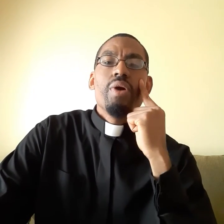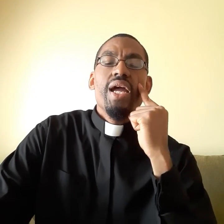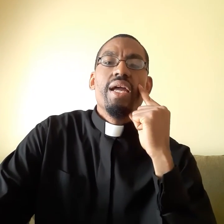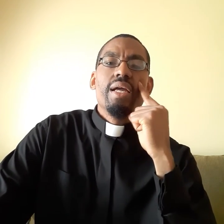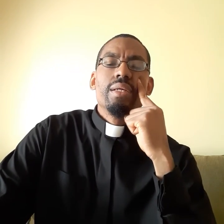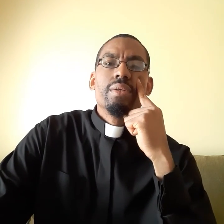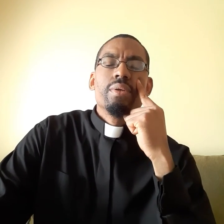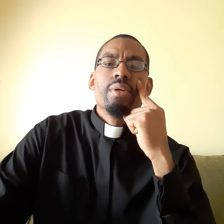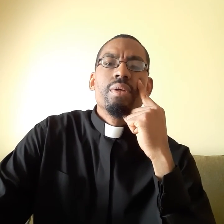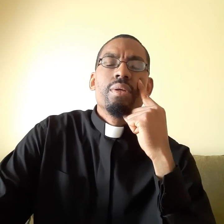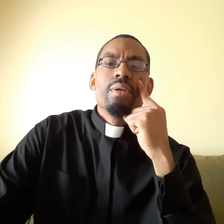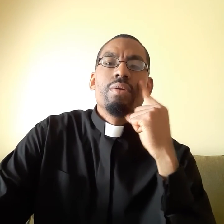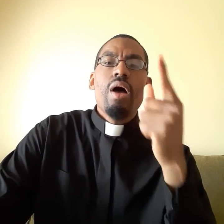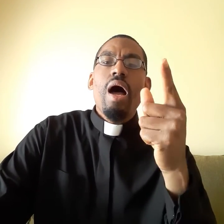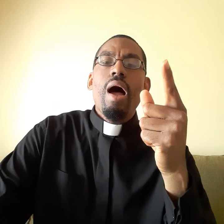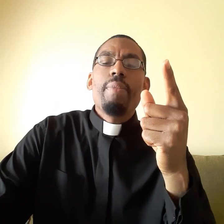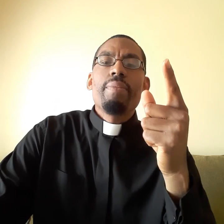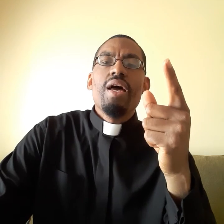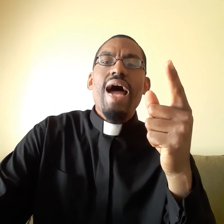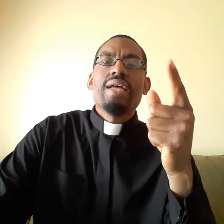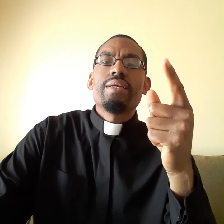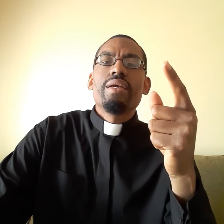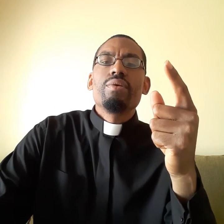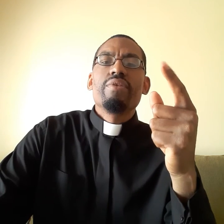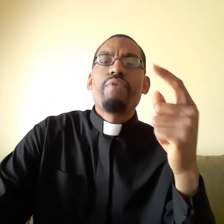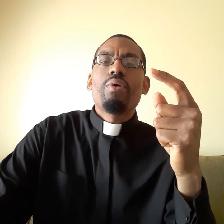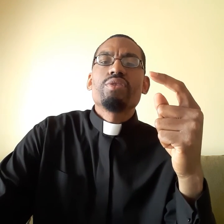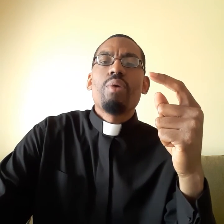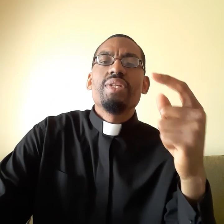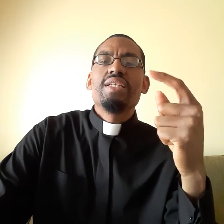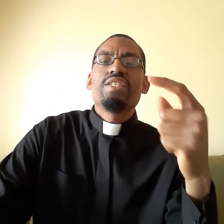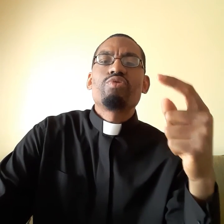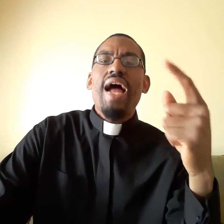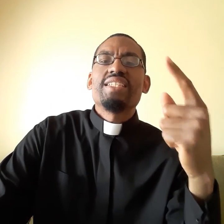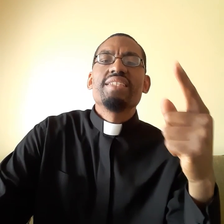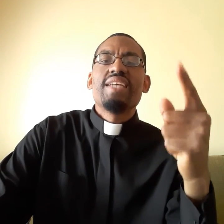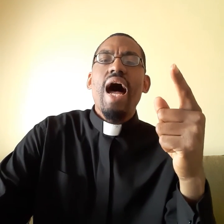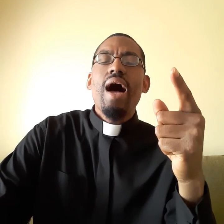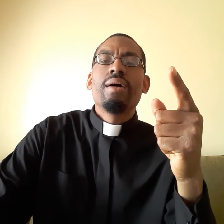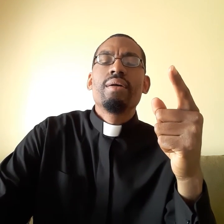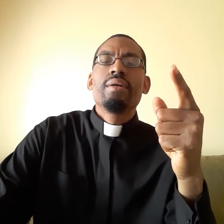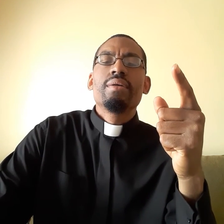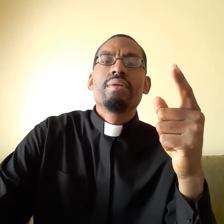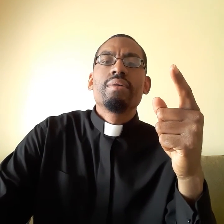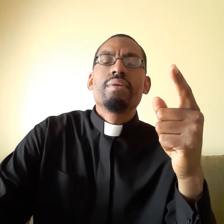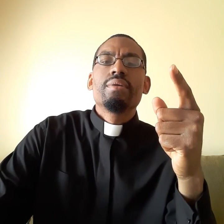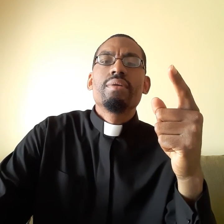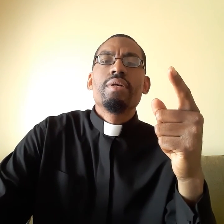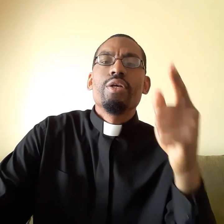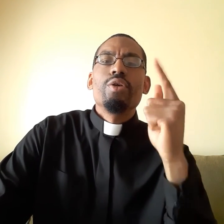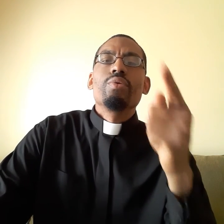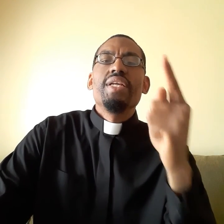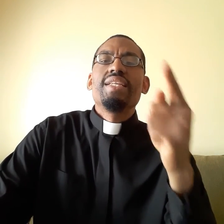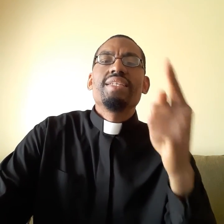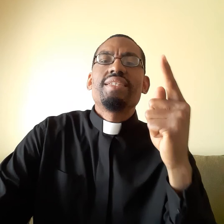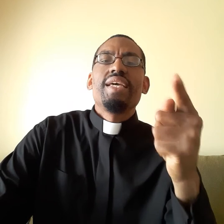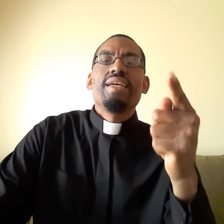praying. No, I'm not asking you to focus on what the distractions are. You need to see